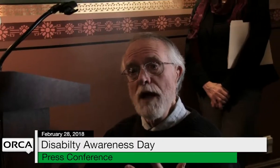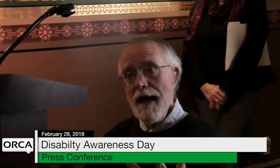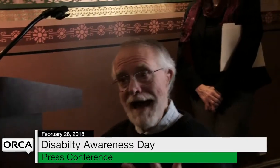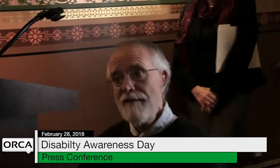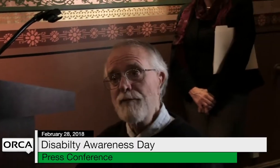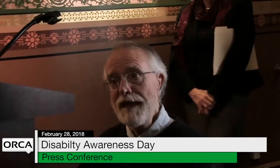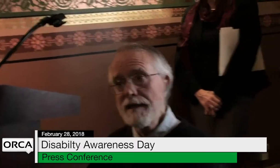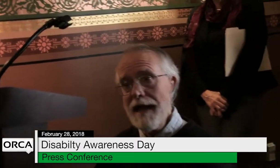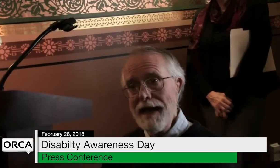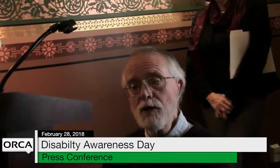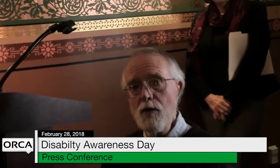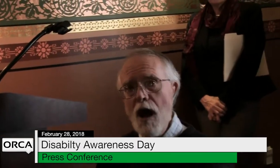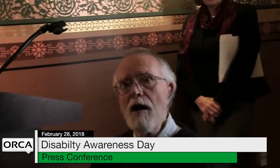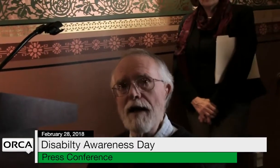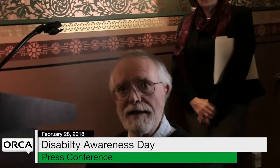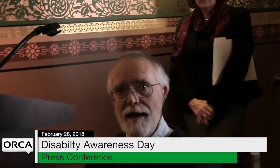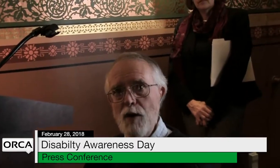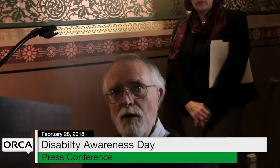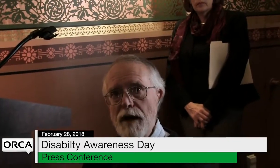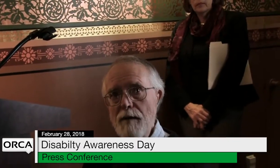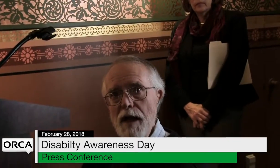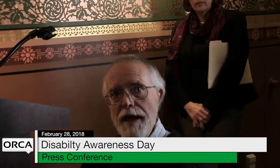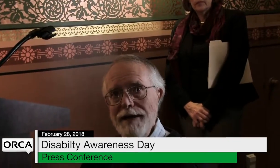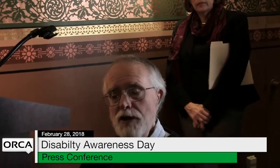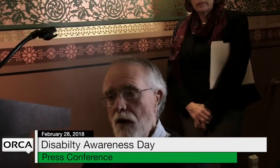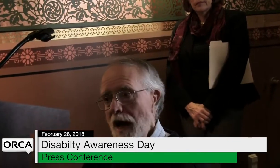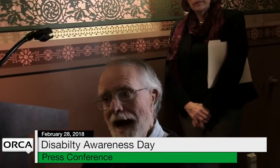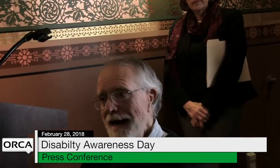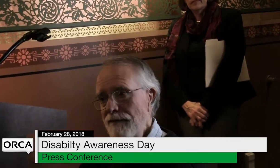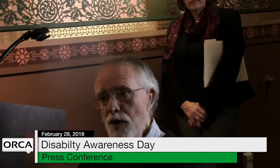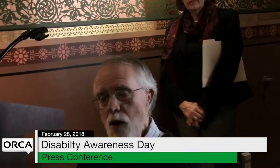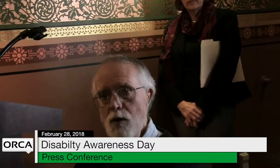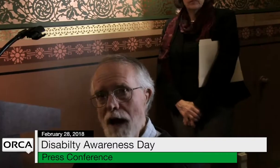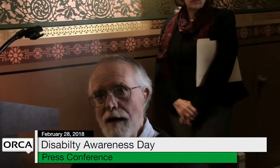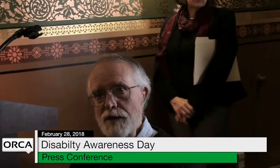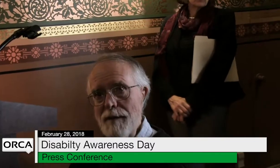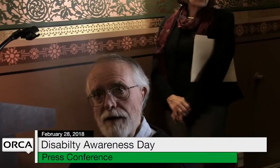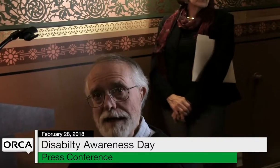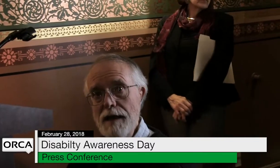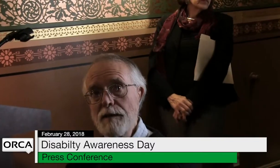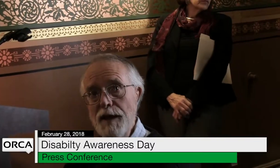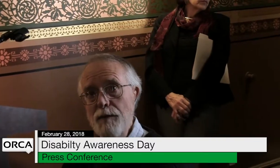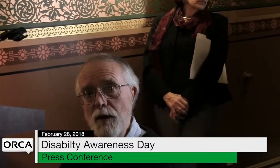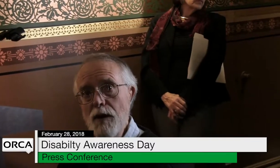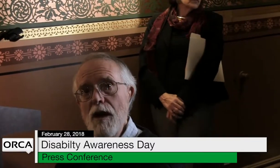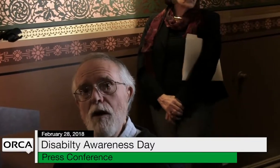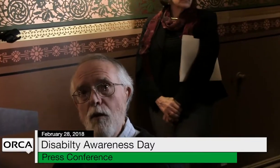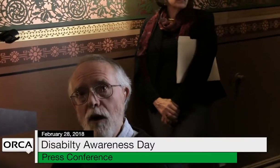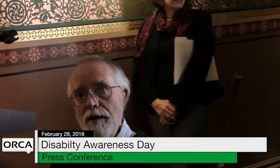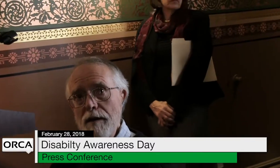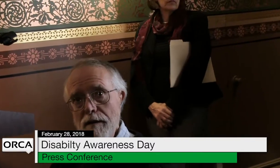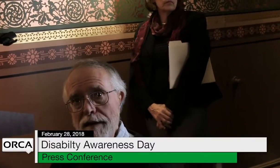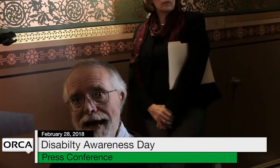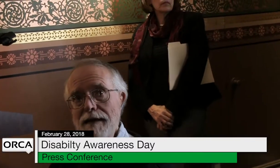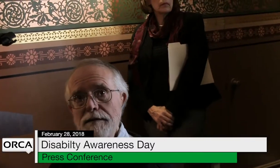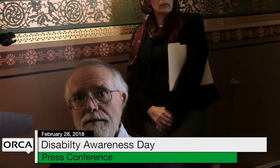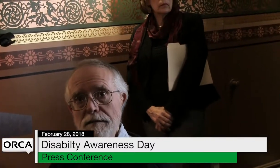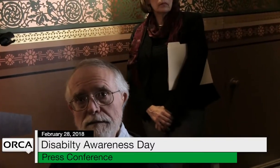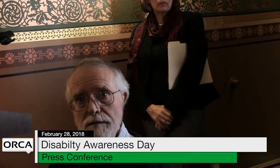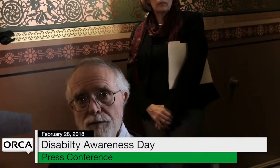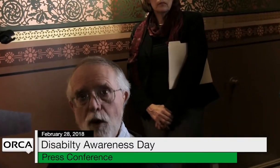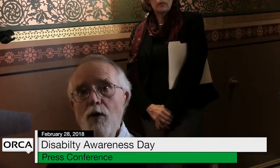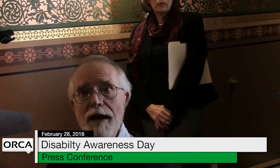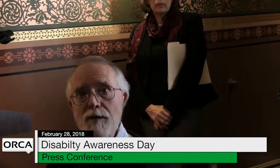who have been and who are on that program. And so I have no qualms about telling people what that